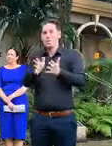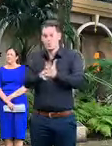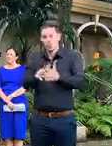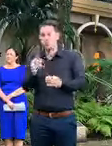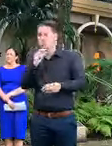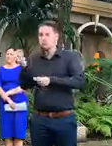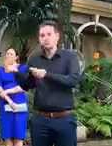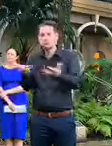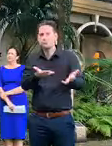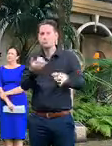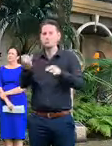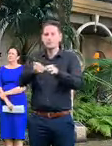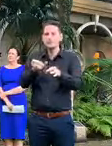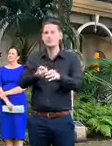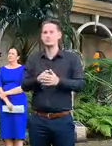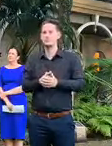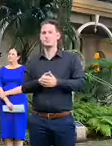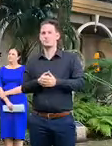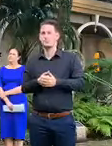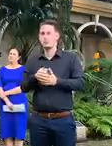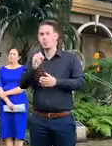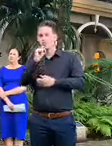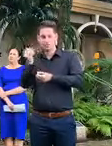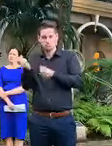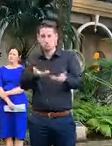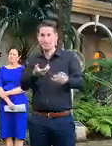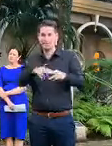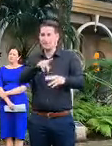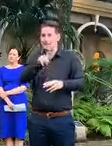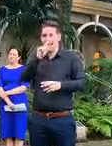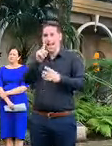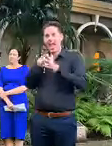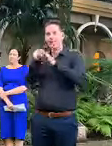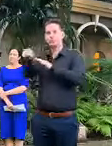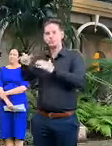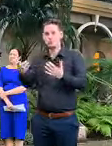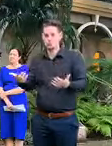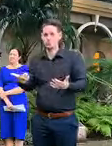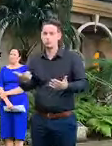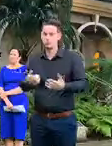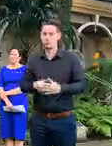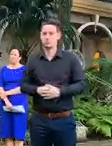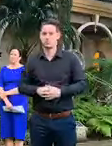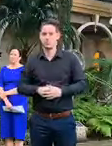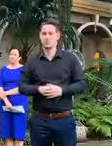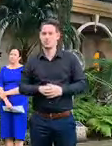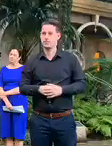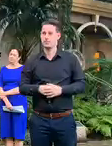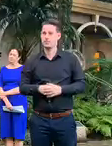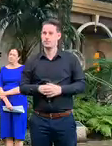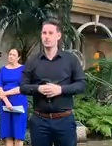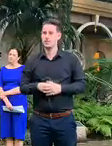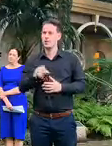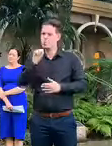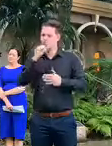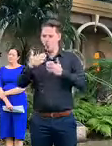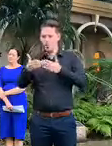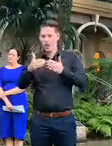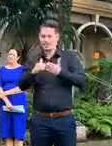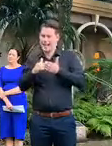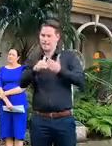pharmaceutical drug deliveries if they can't get the medications they're normally on. So that will be sorted.